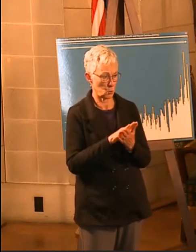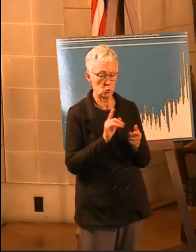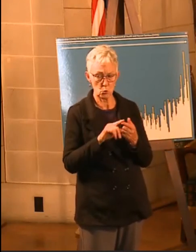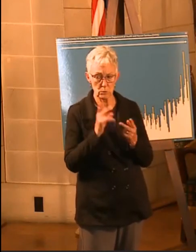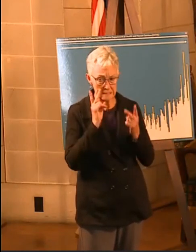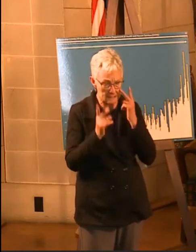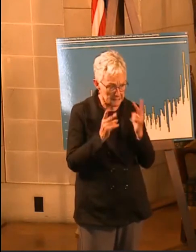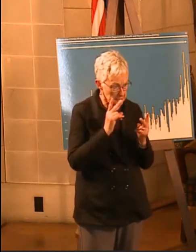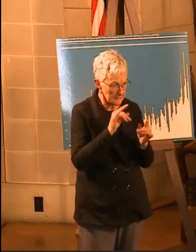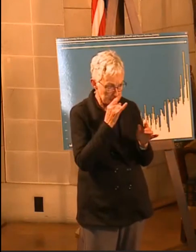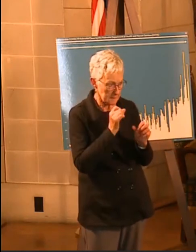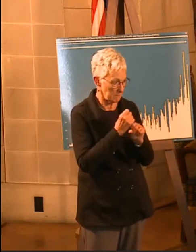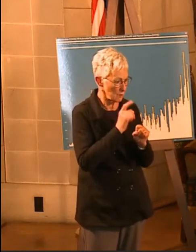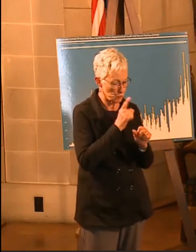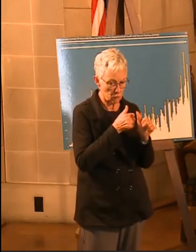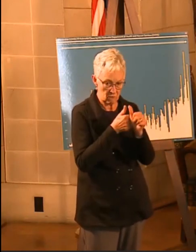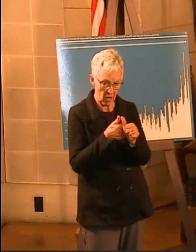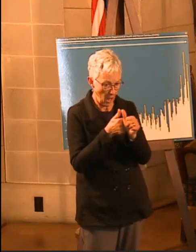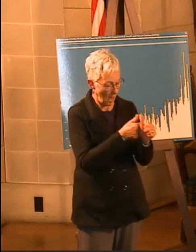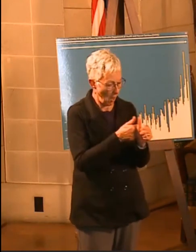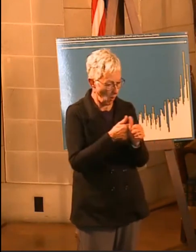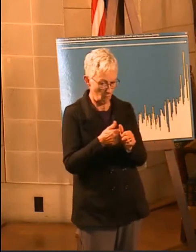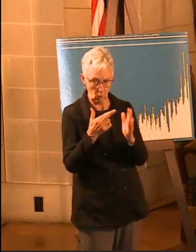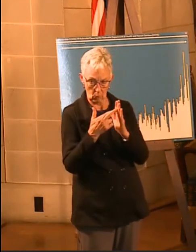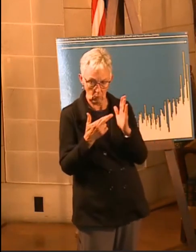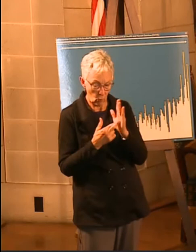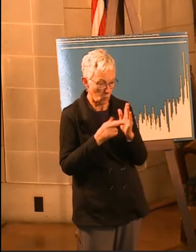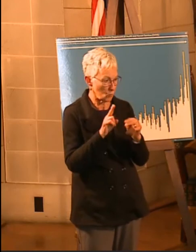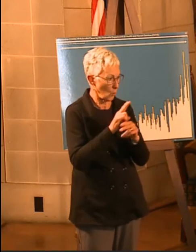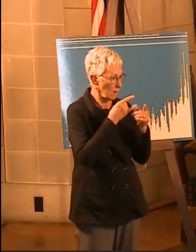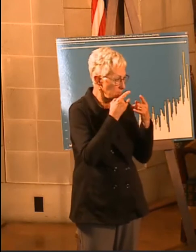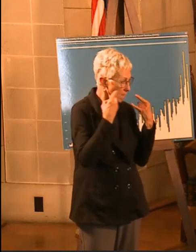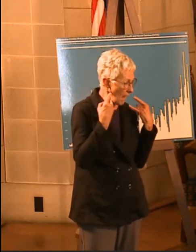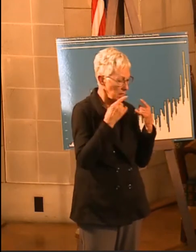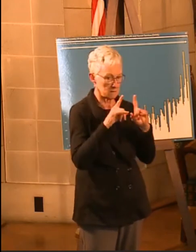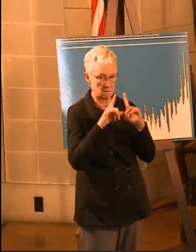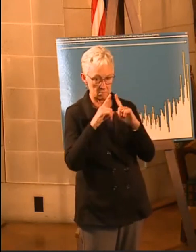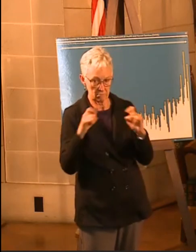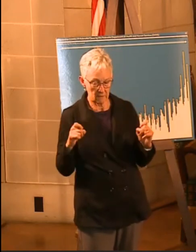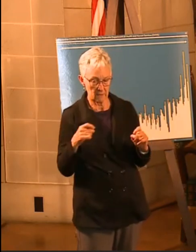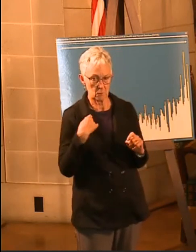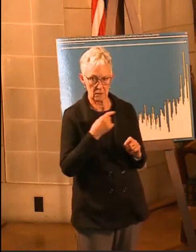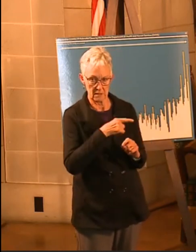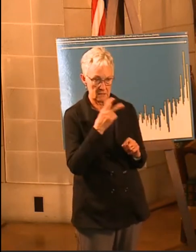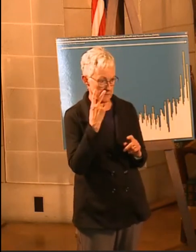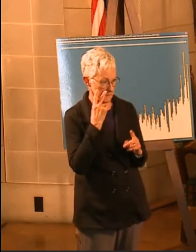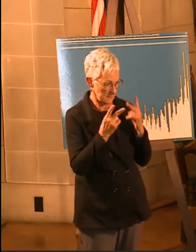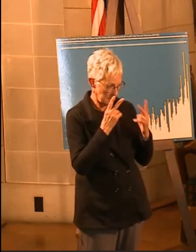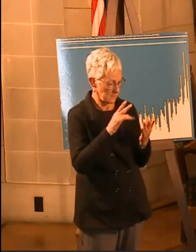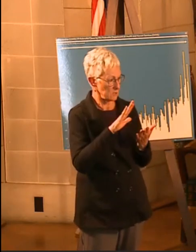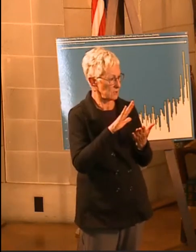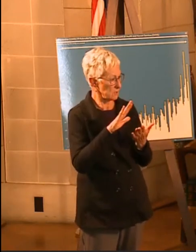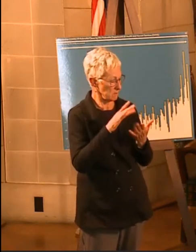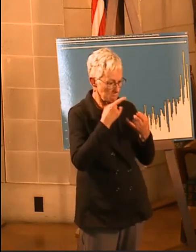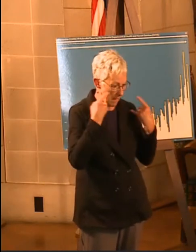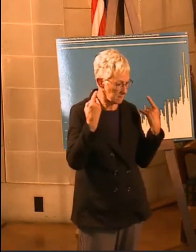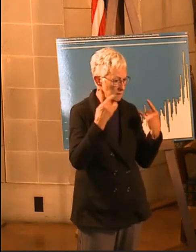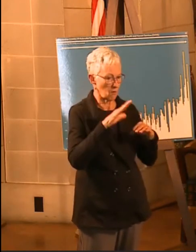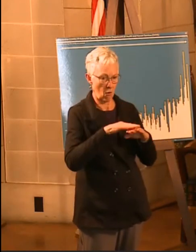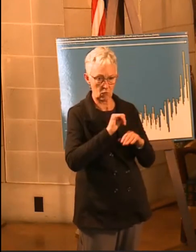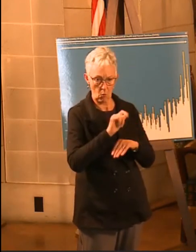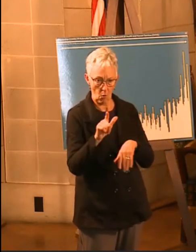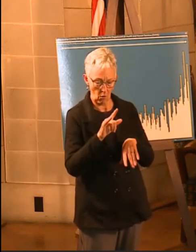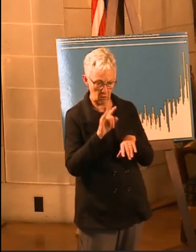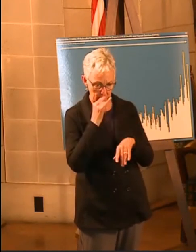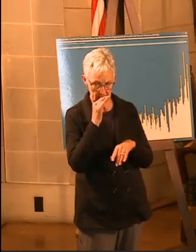protocols take place that generally, as we're looking across the state, seeing good practices, seeing masking, seeing those things